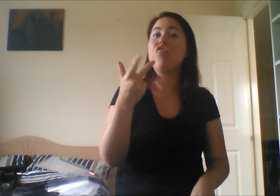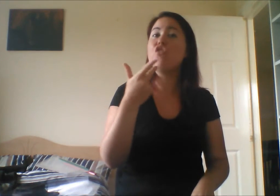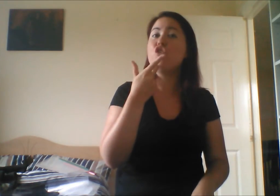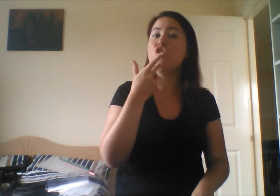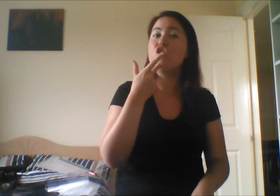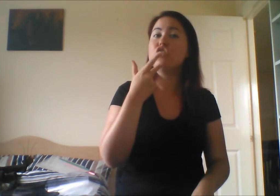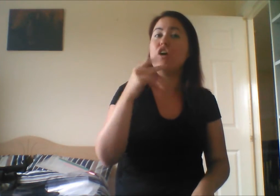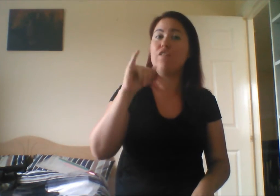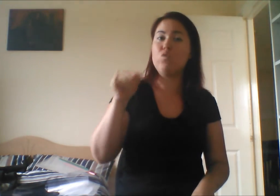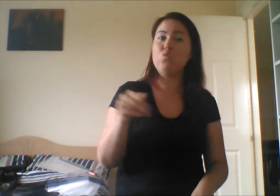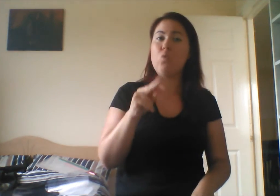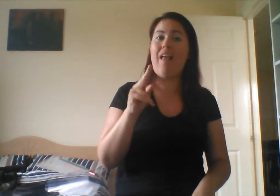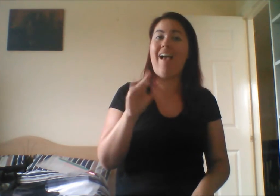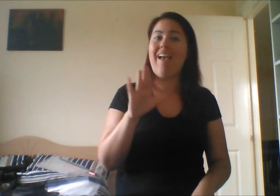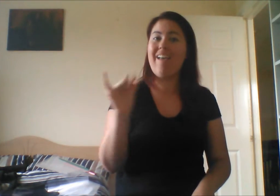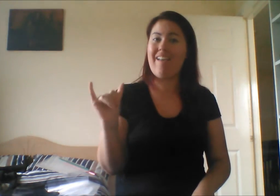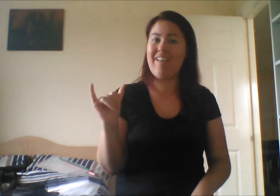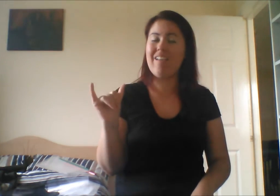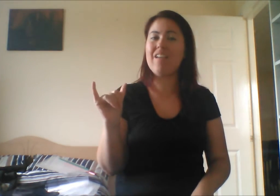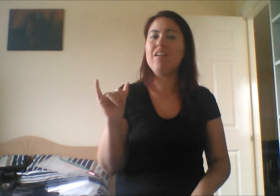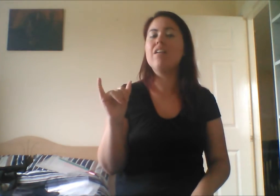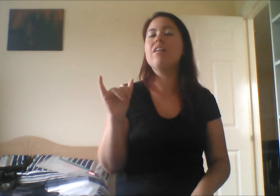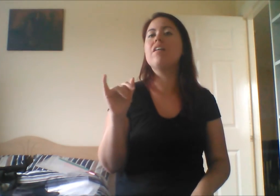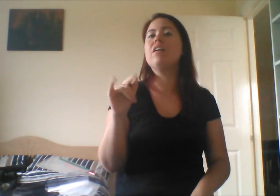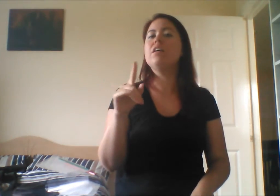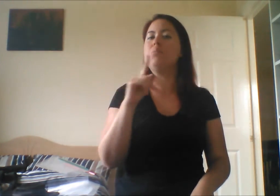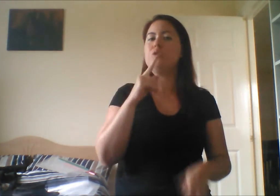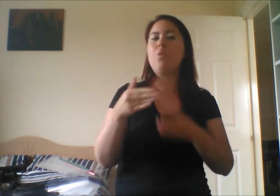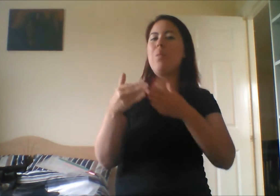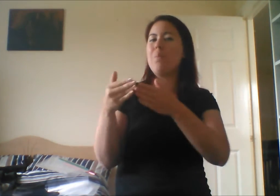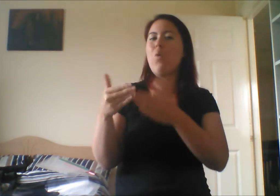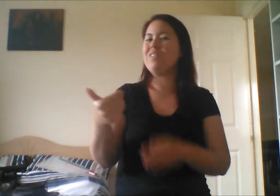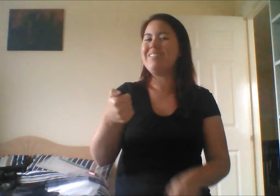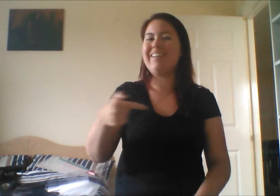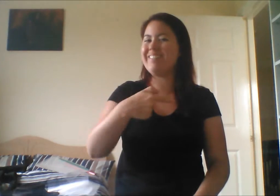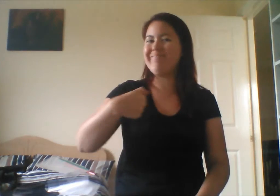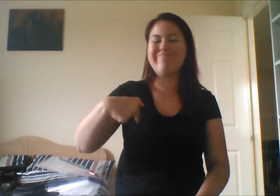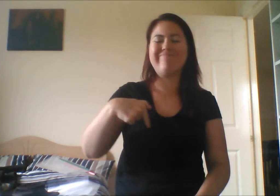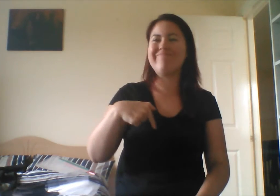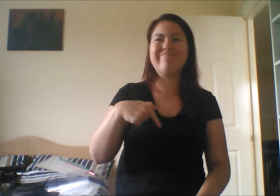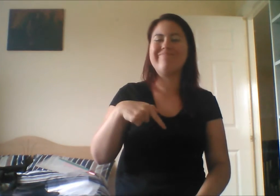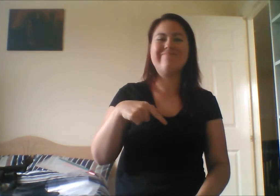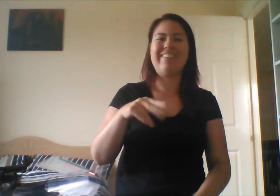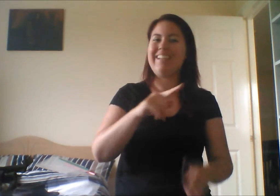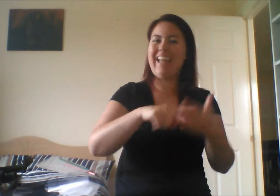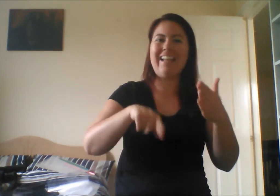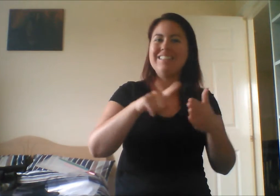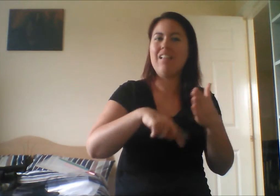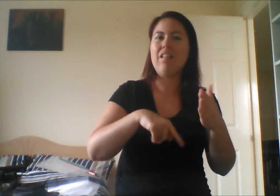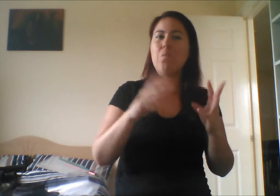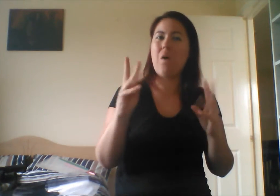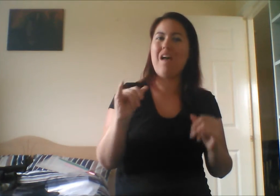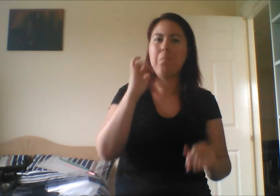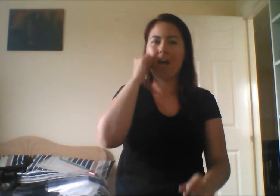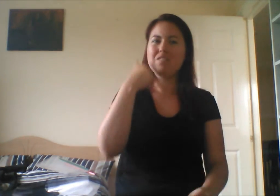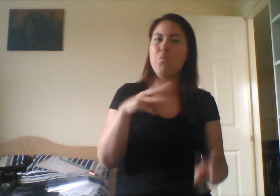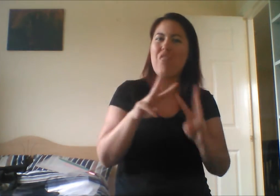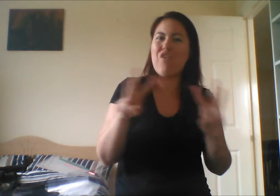boat themselves, and they said that it was cancelled because of the weather. So, we were, we were very down, and we were very upset about